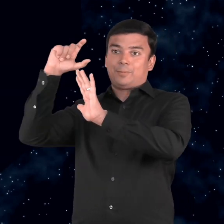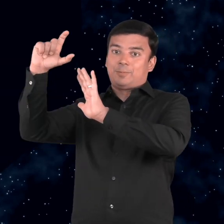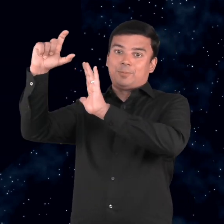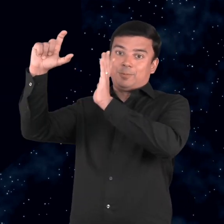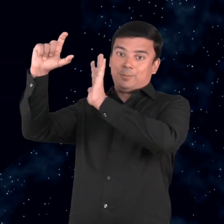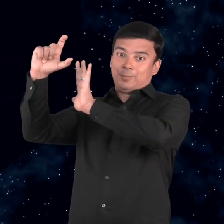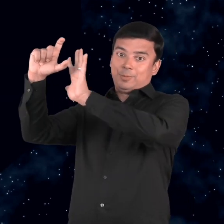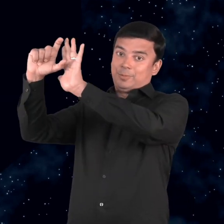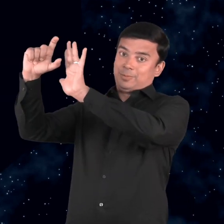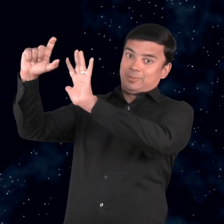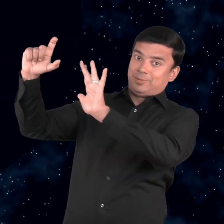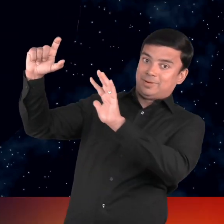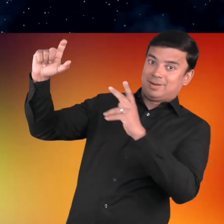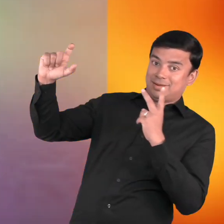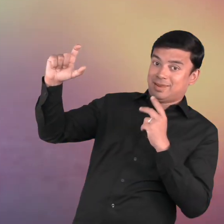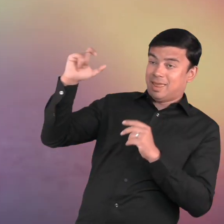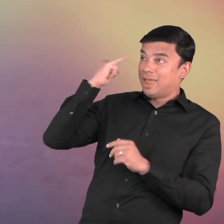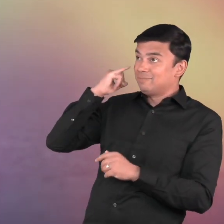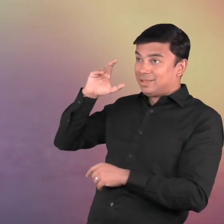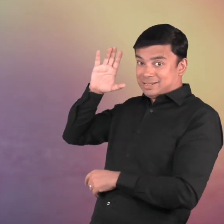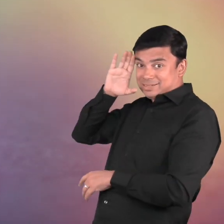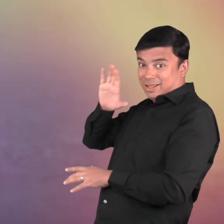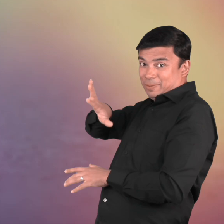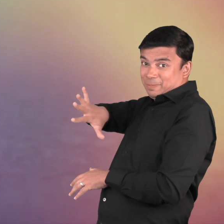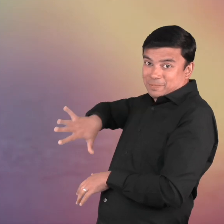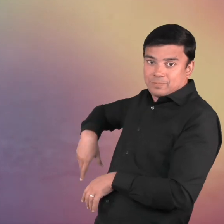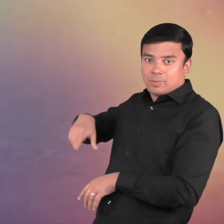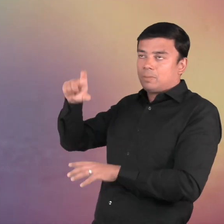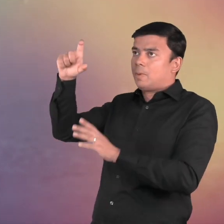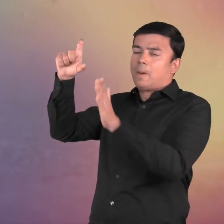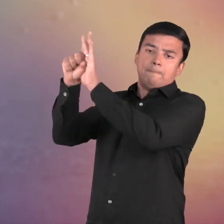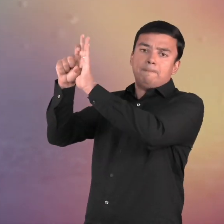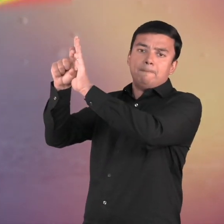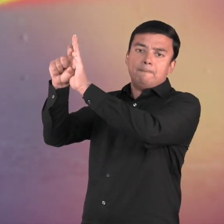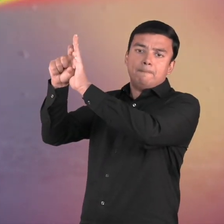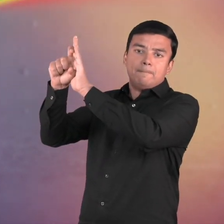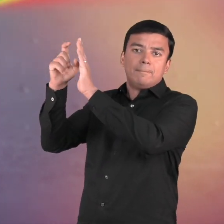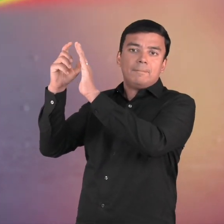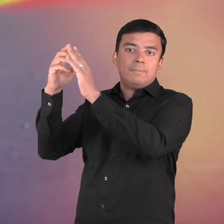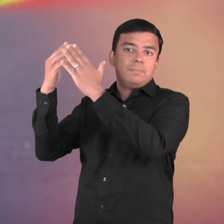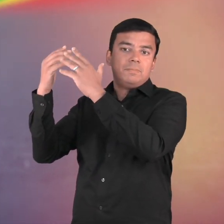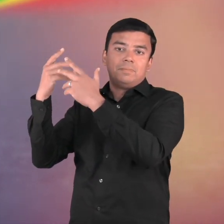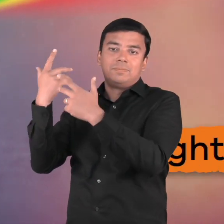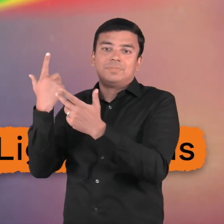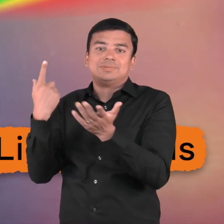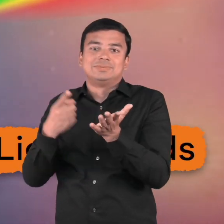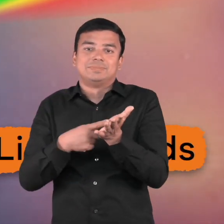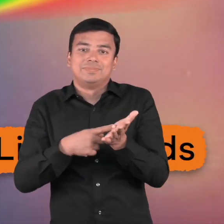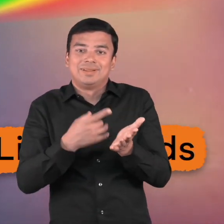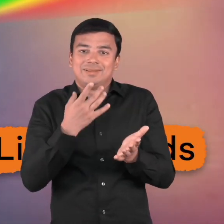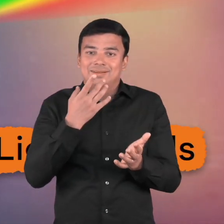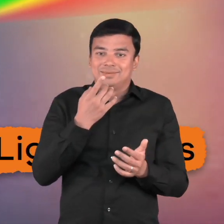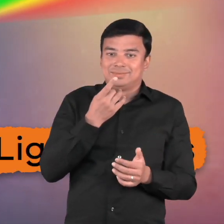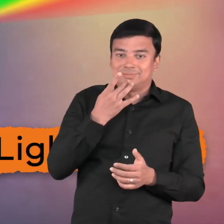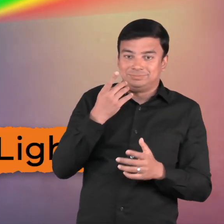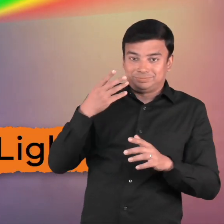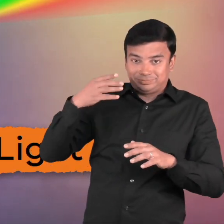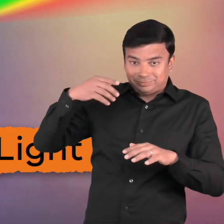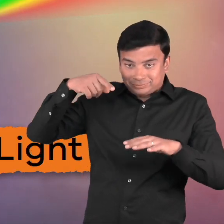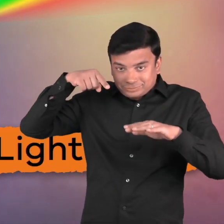able to see the moon. Sometimes, light goes into objects, and the light rays bend as they pass